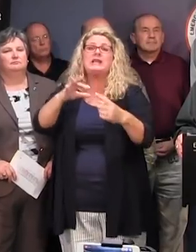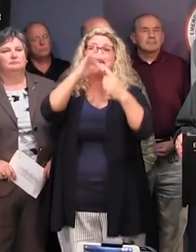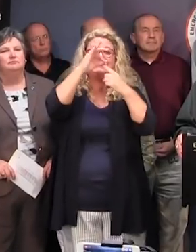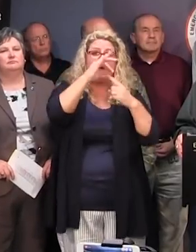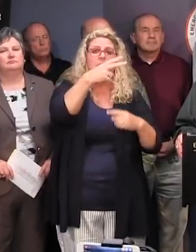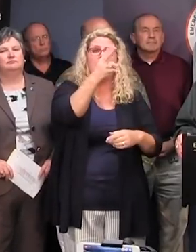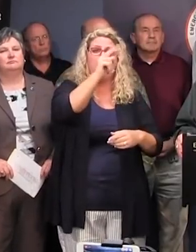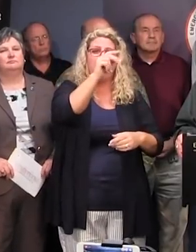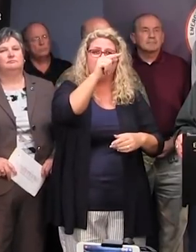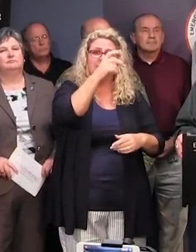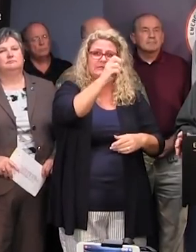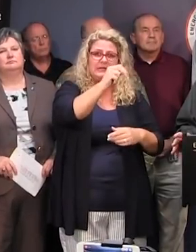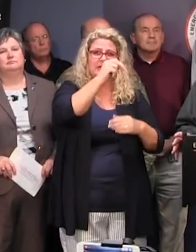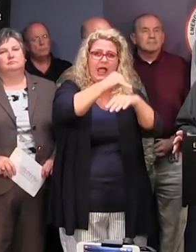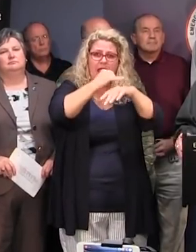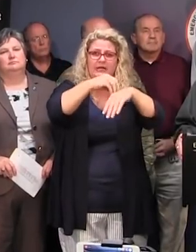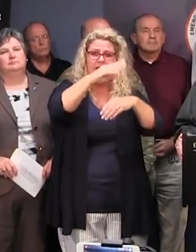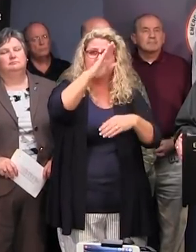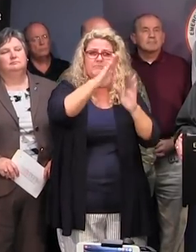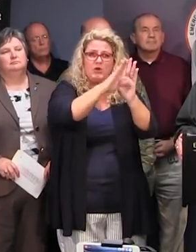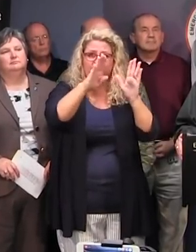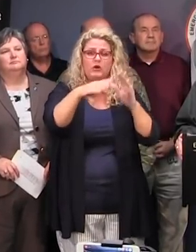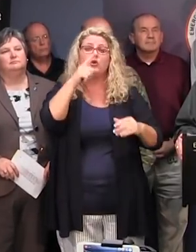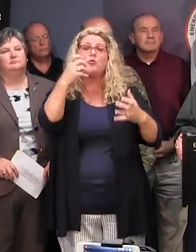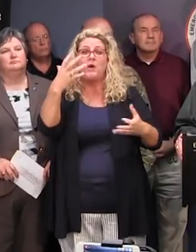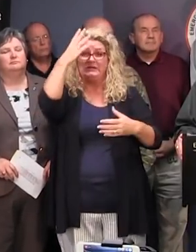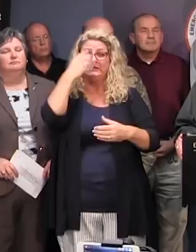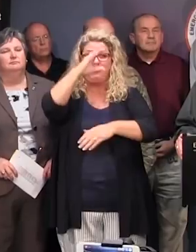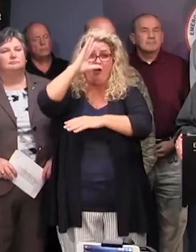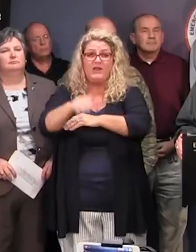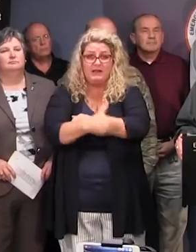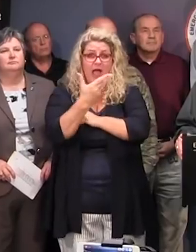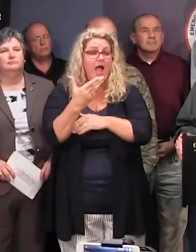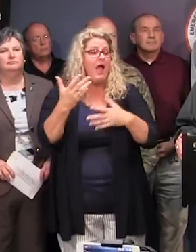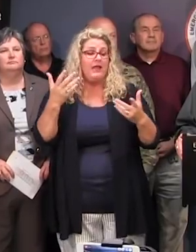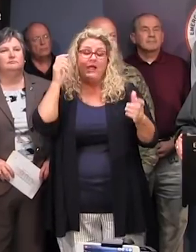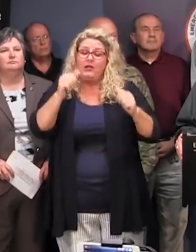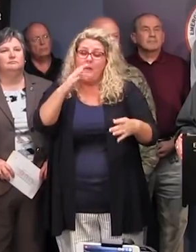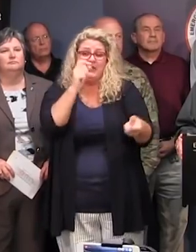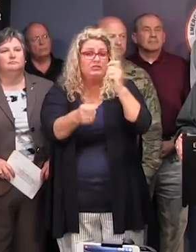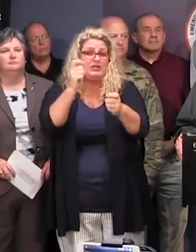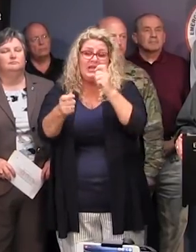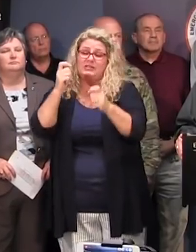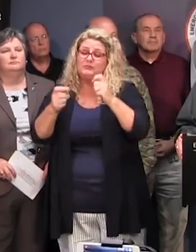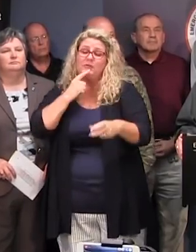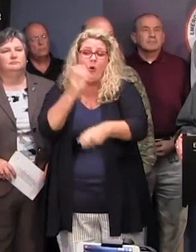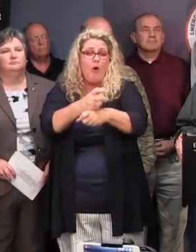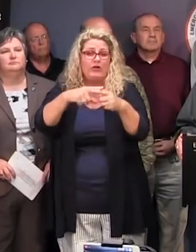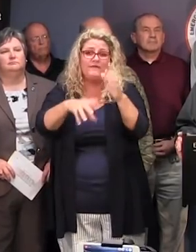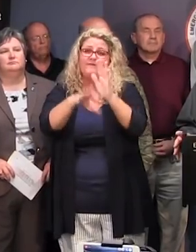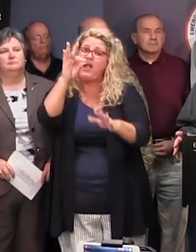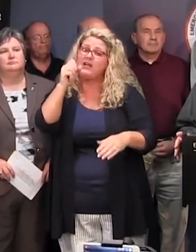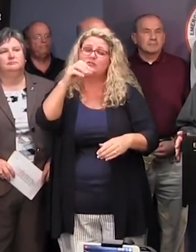For those in the evacuation zones seeking overnight accommodations, it is very fluid and could become very spotty. I would encourage you